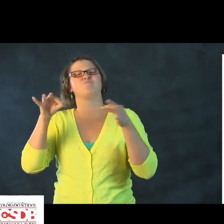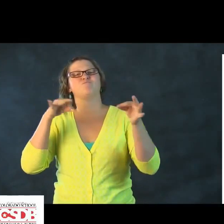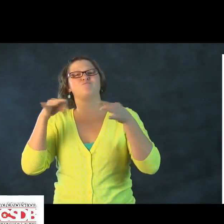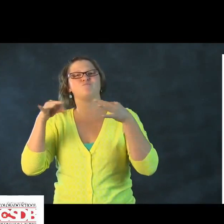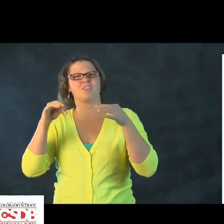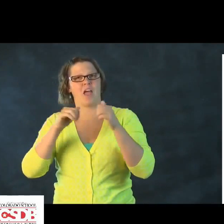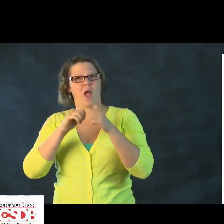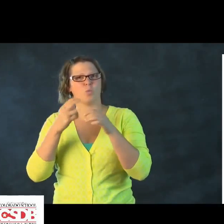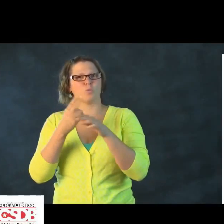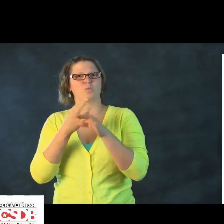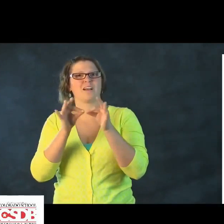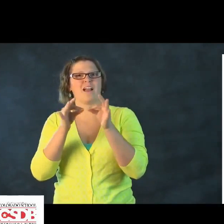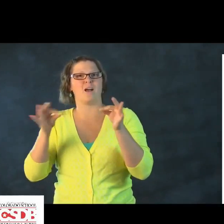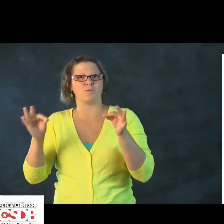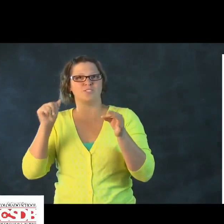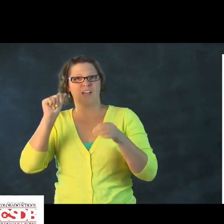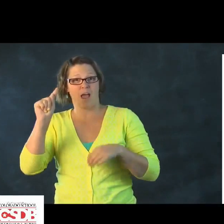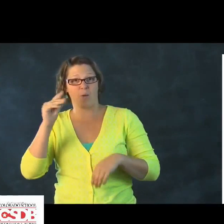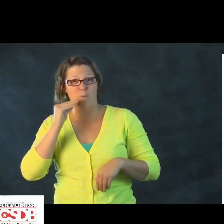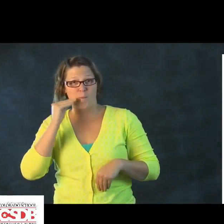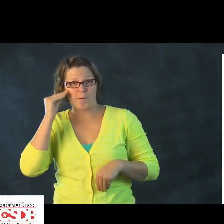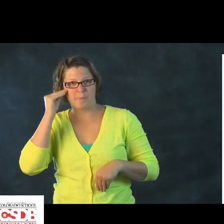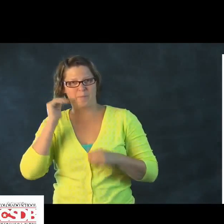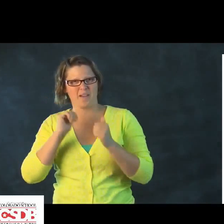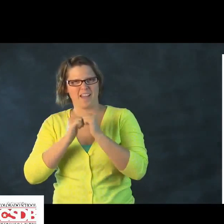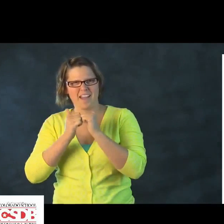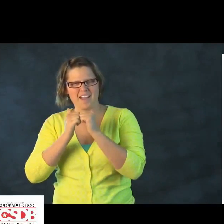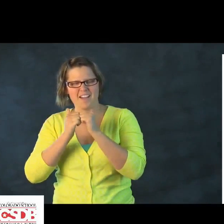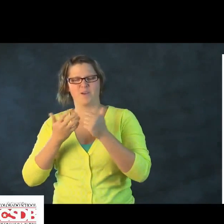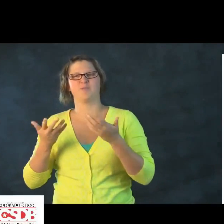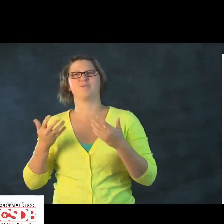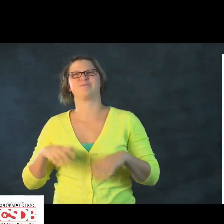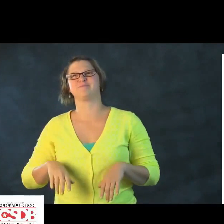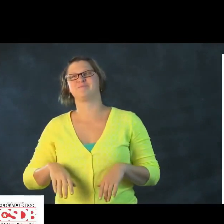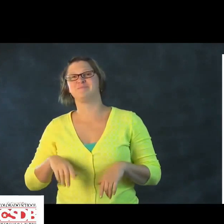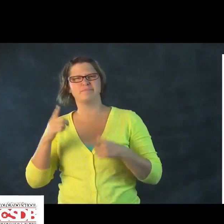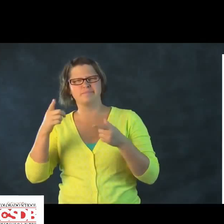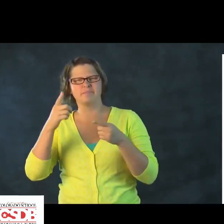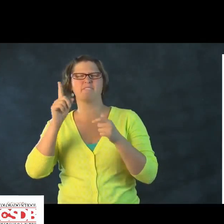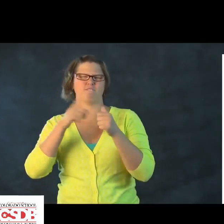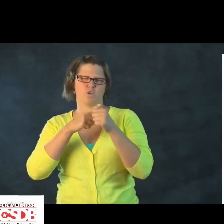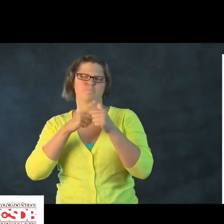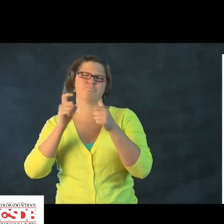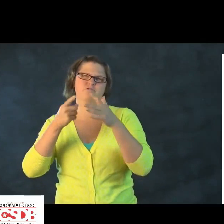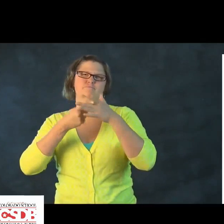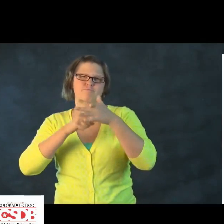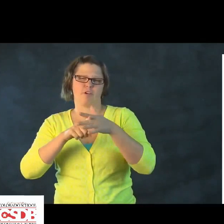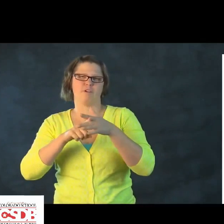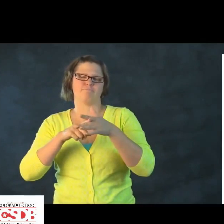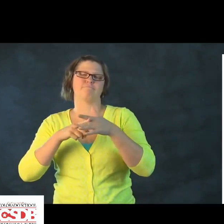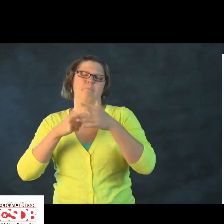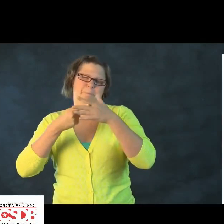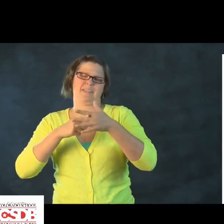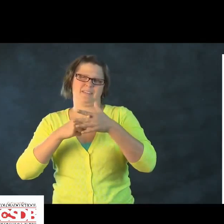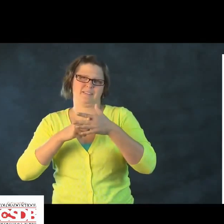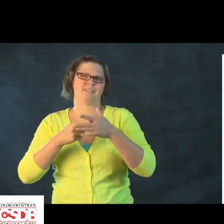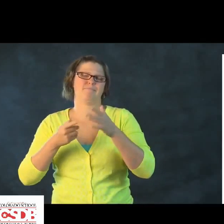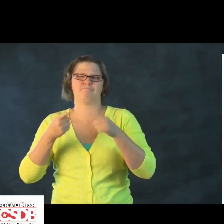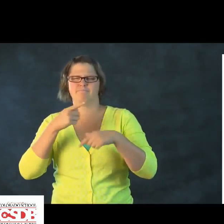And today, I'm going to talk about how you utilize language at home. First off,